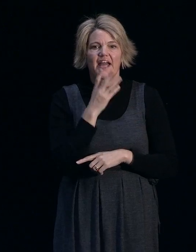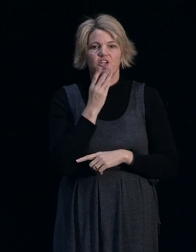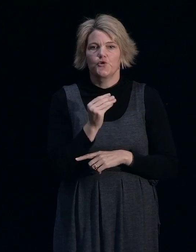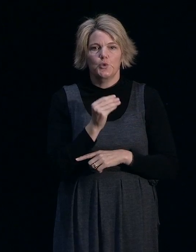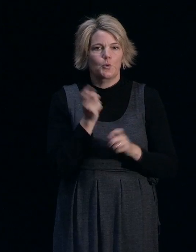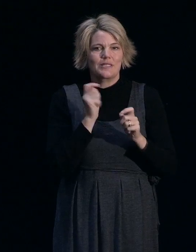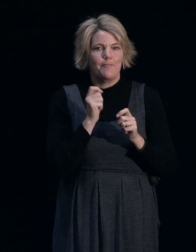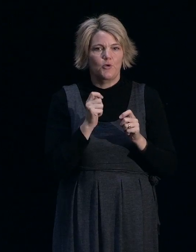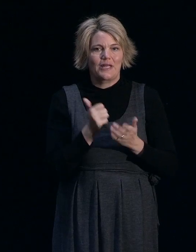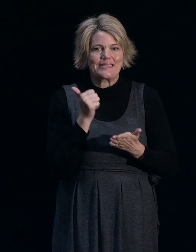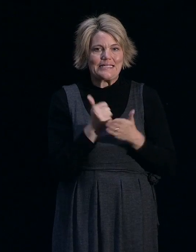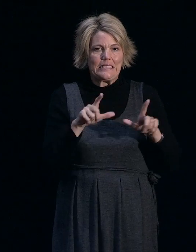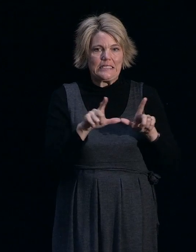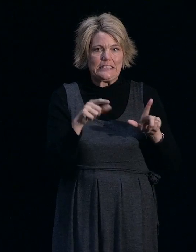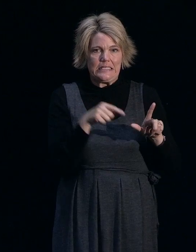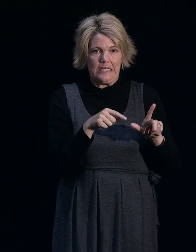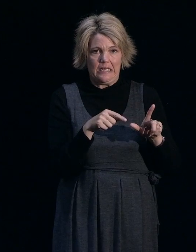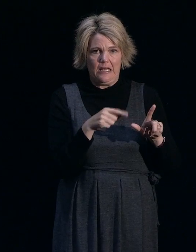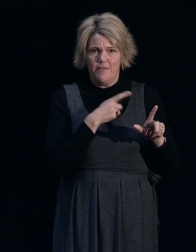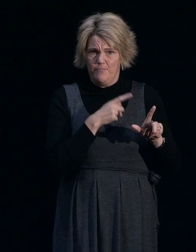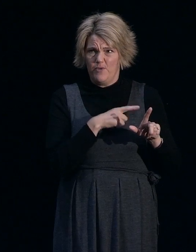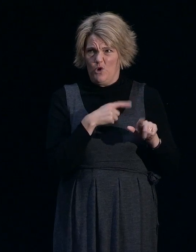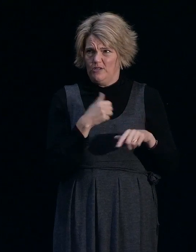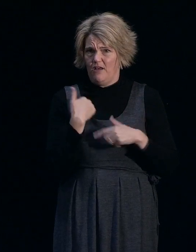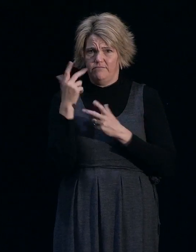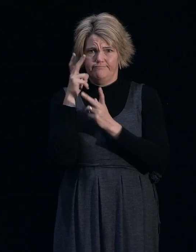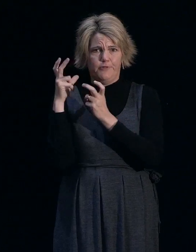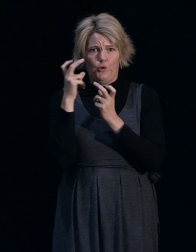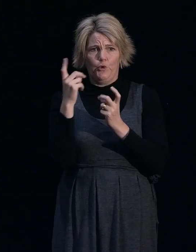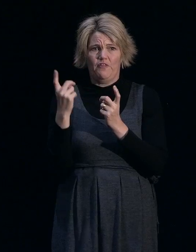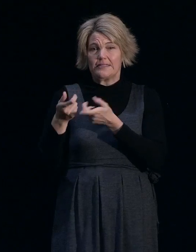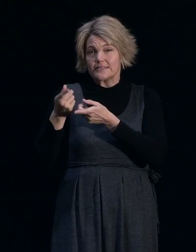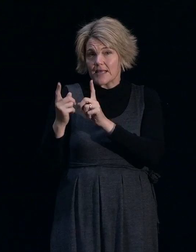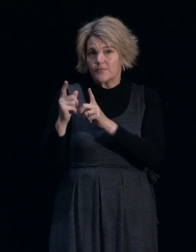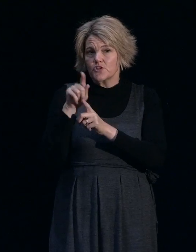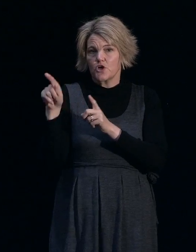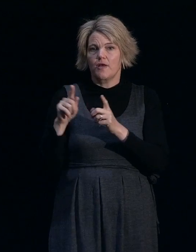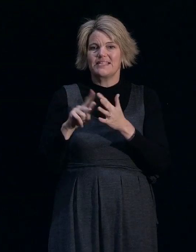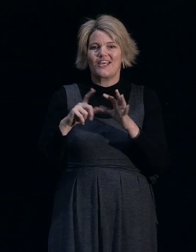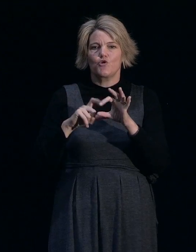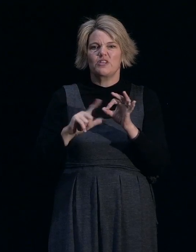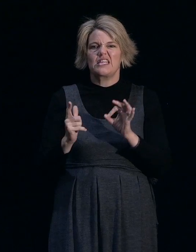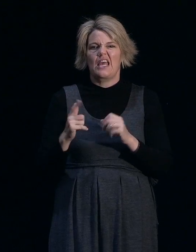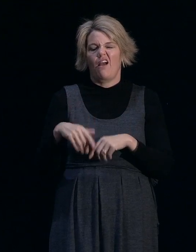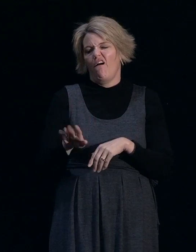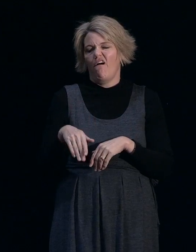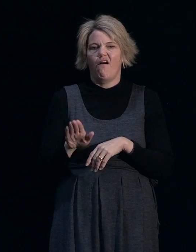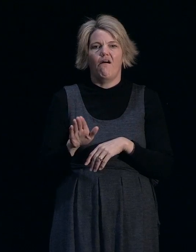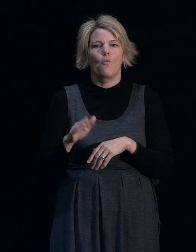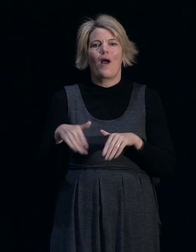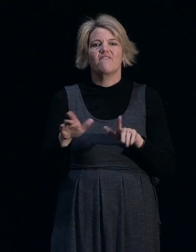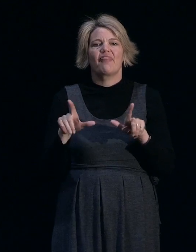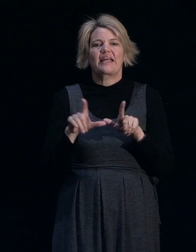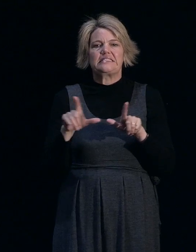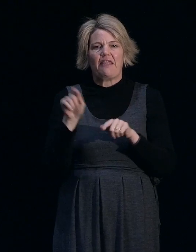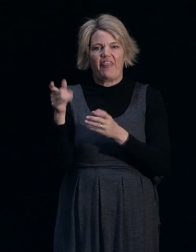consent, because I understand that sometimes I've heard that they can waive the consent and just go ahead and fix the foundations.